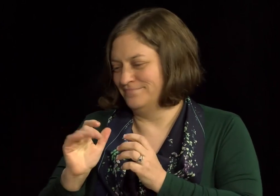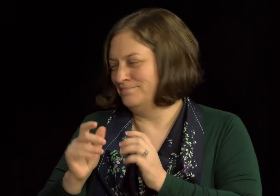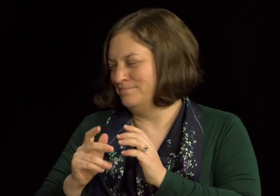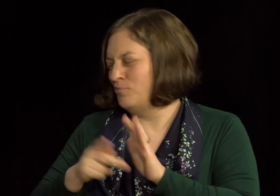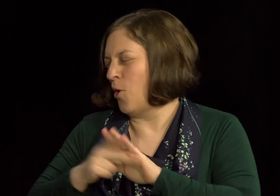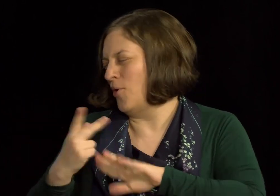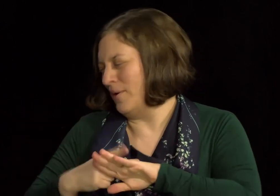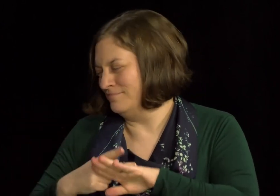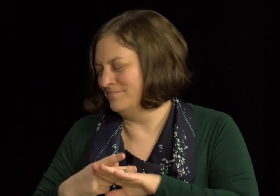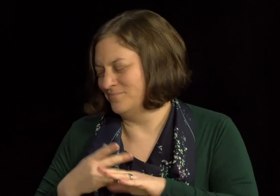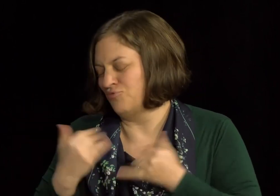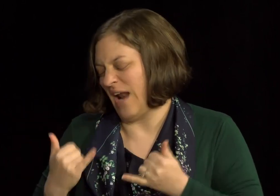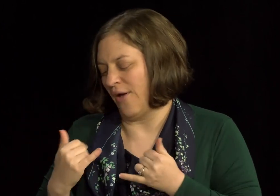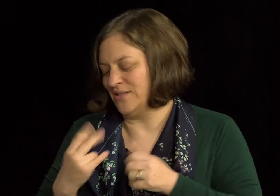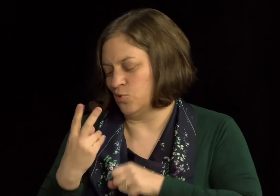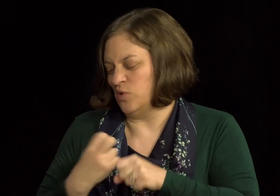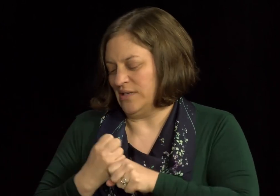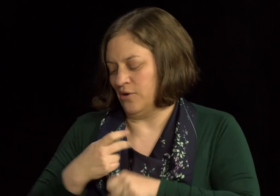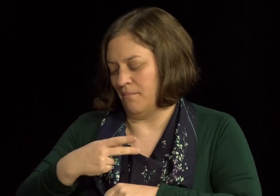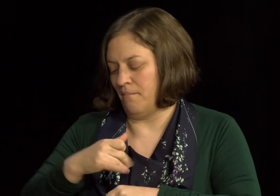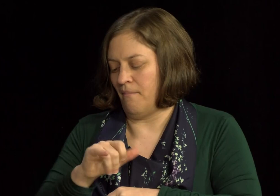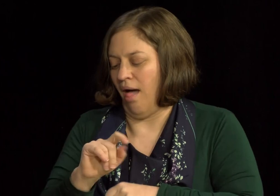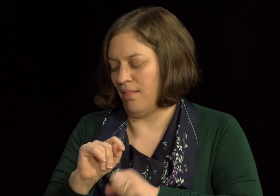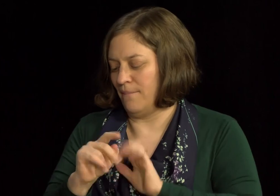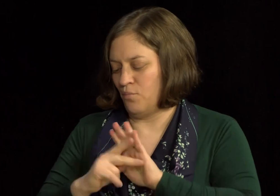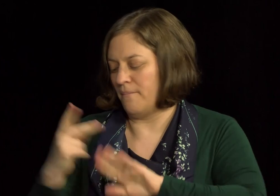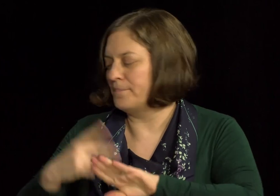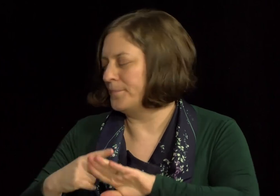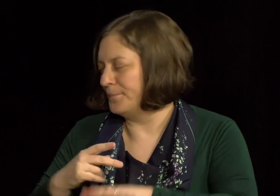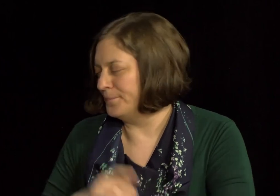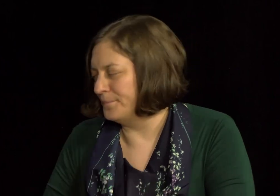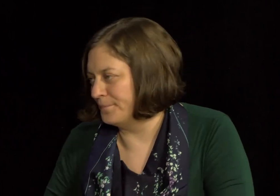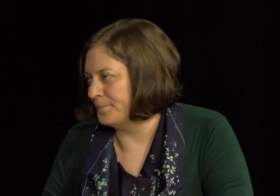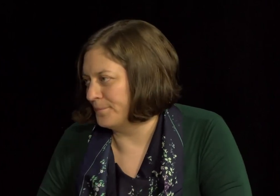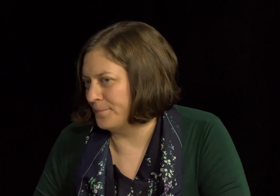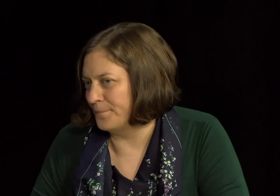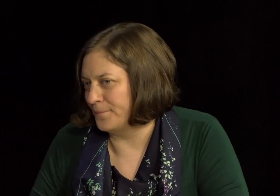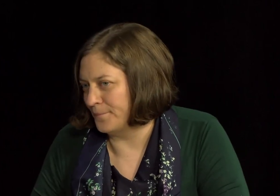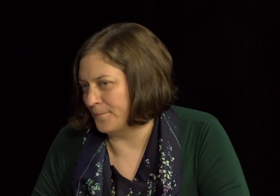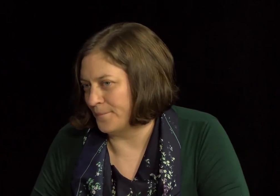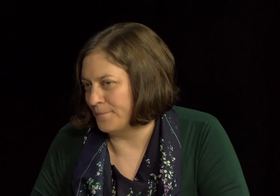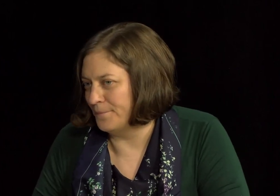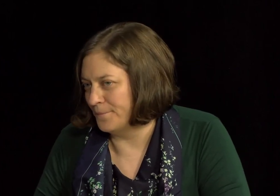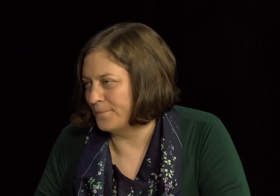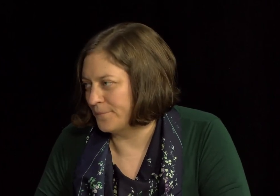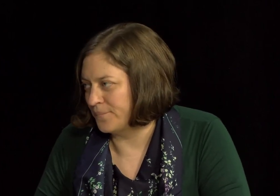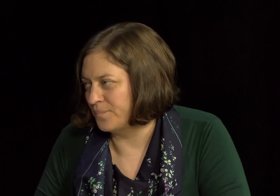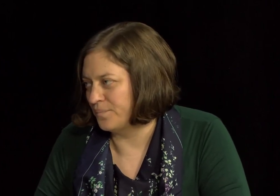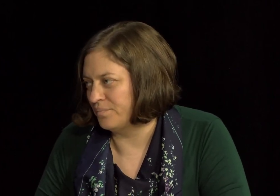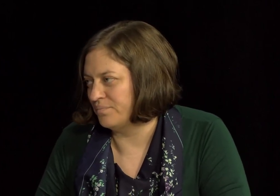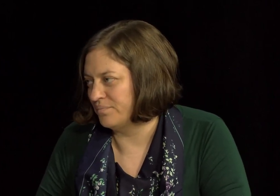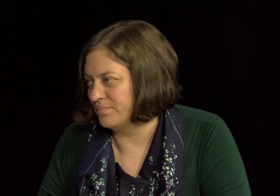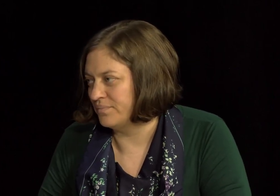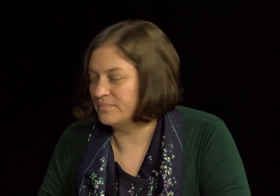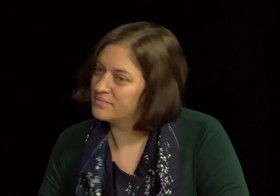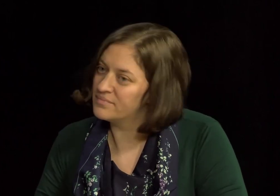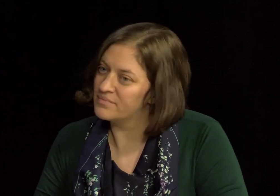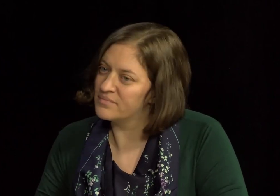that program beyond the life of the two-year grant. So the two-year grant is just a pilot program right now. Okay. And the two-year